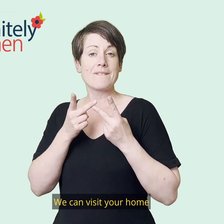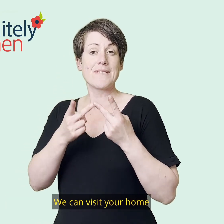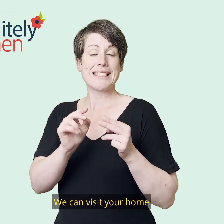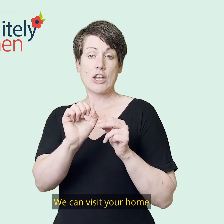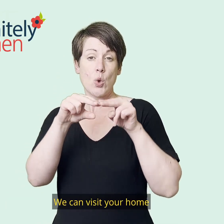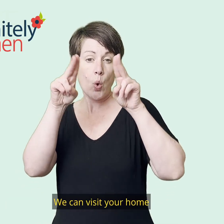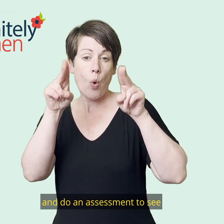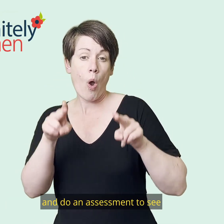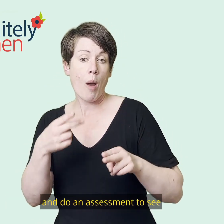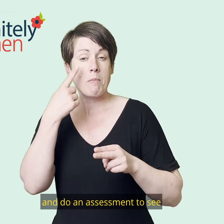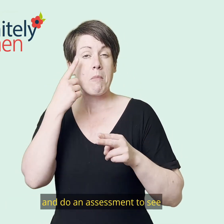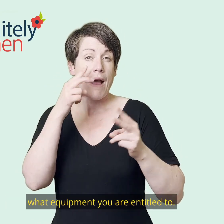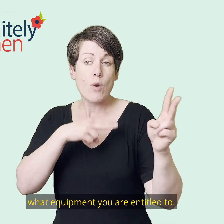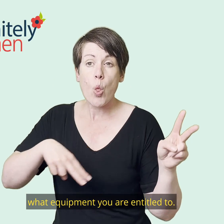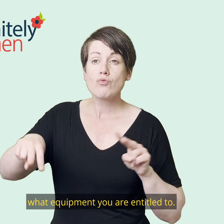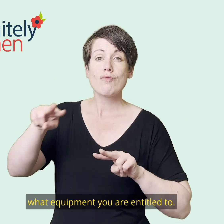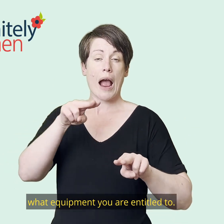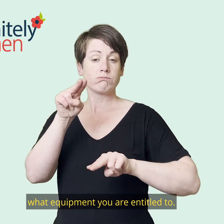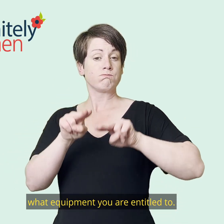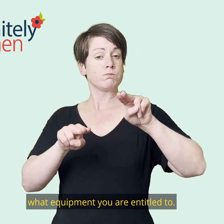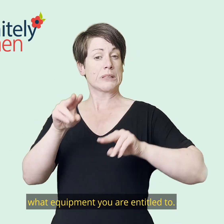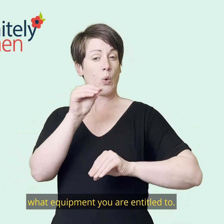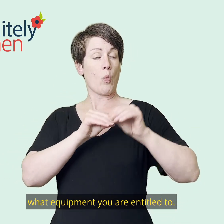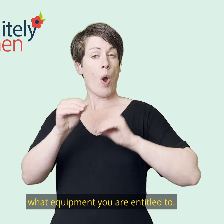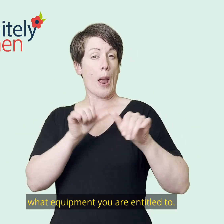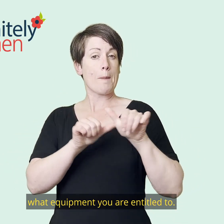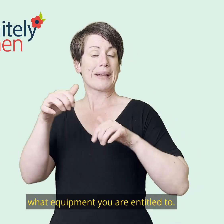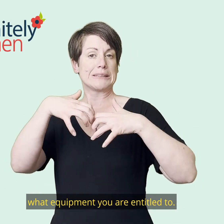your home and do an assessment to see what equipment you are entitled to.